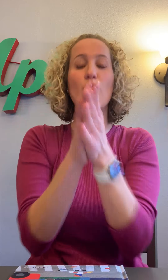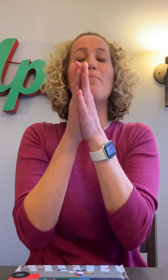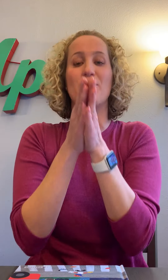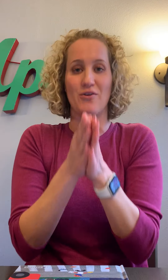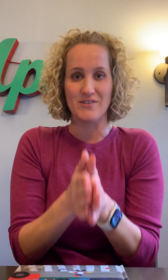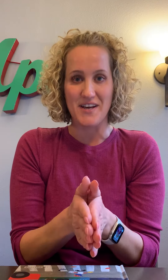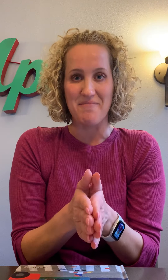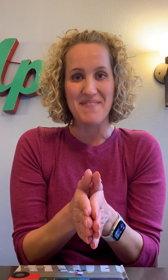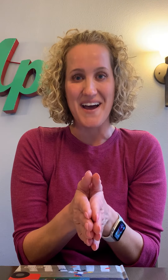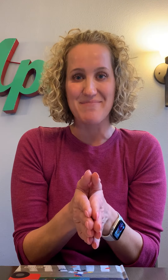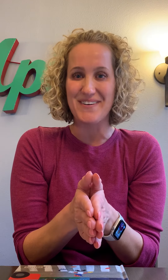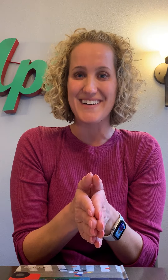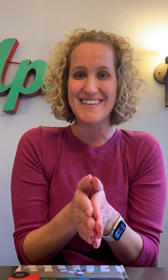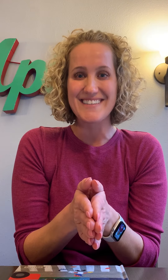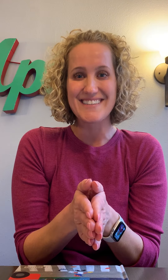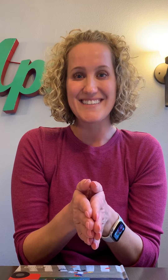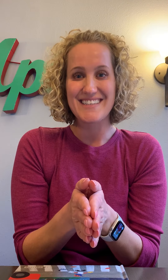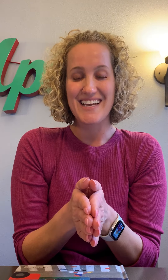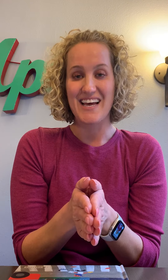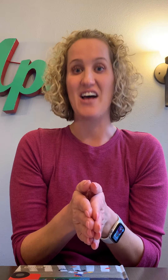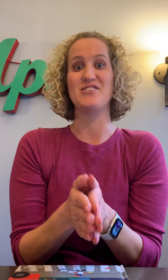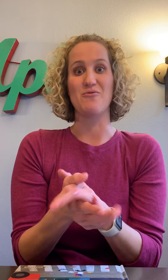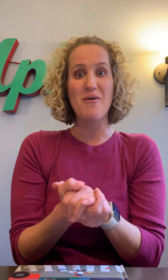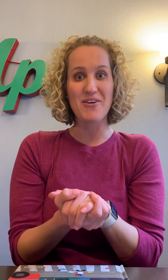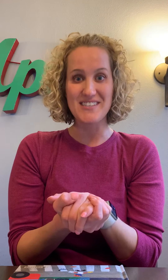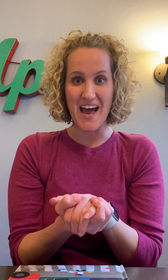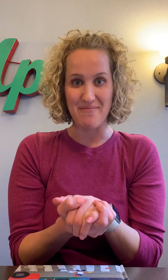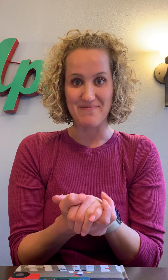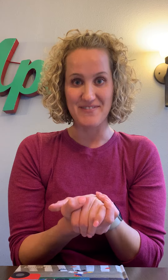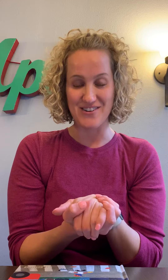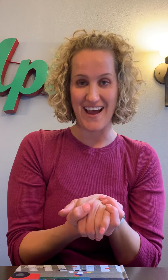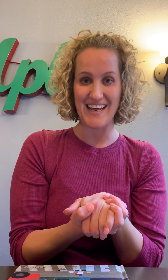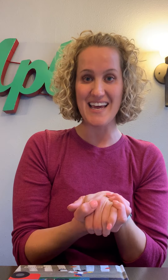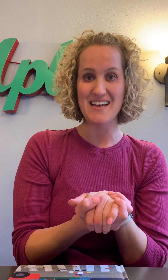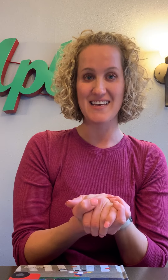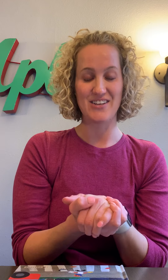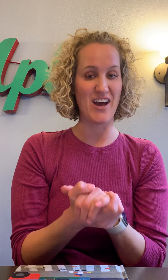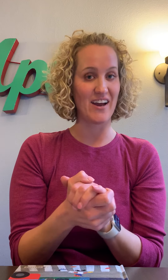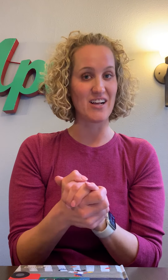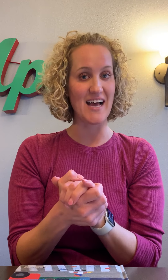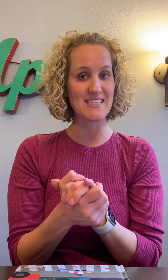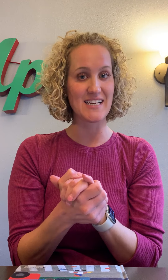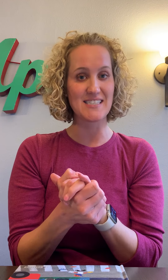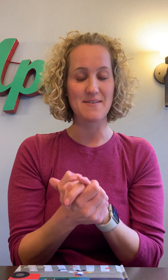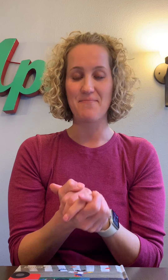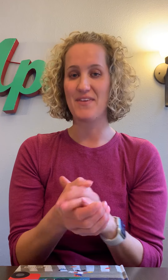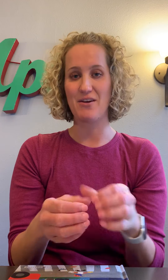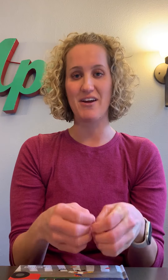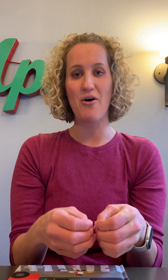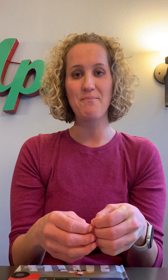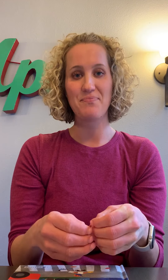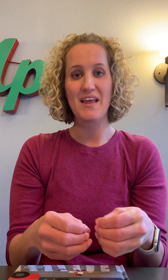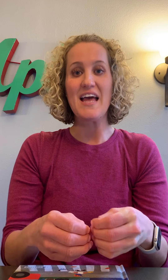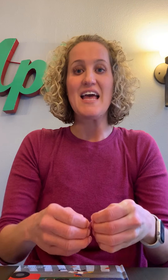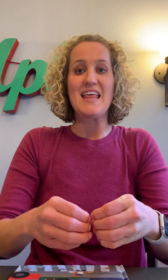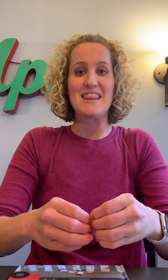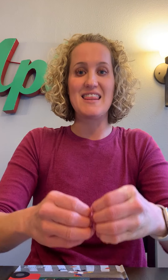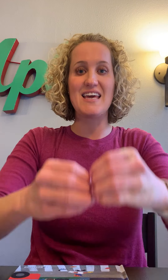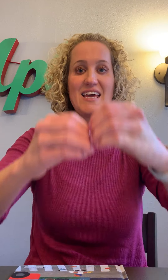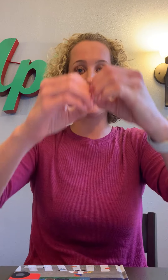close up my book. I'll do it one more time. You ready? You got your glasses? Here we go. These